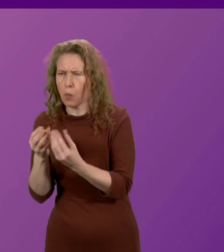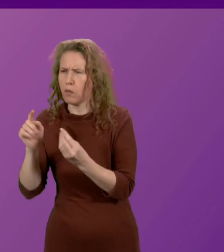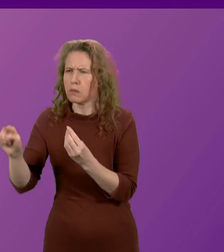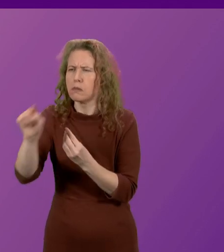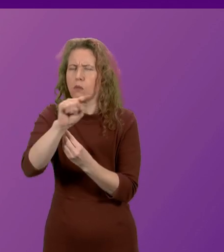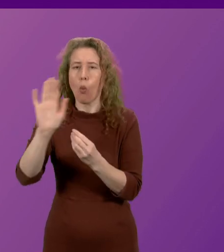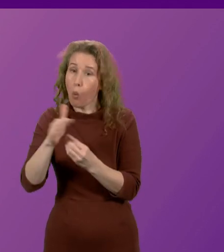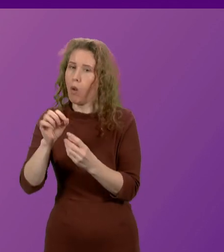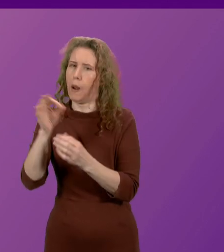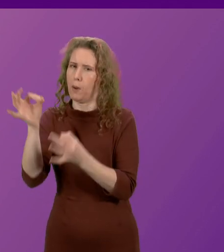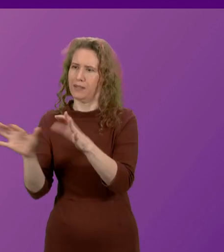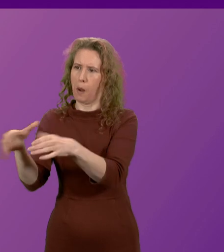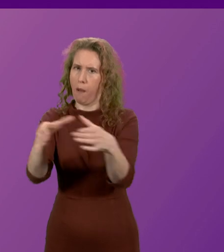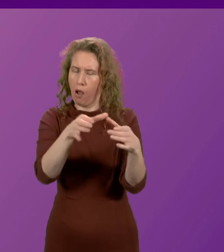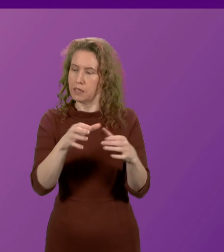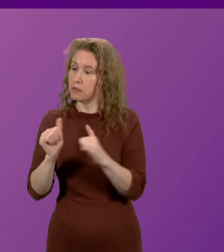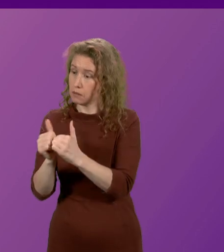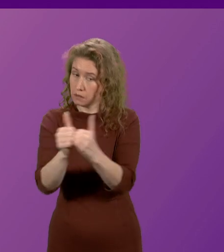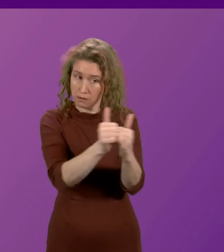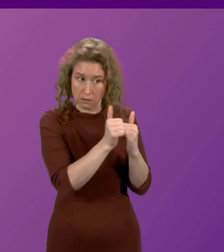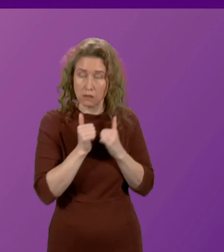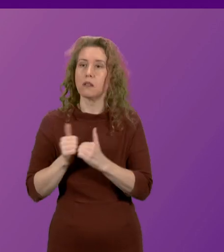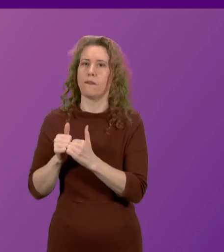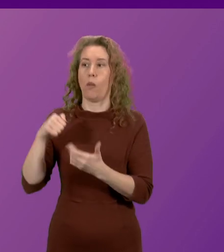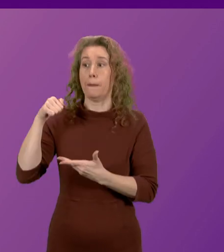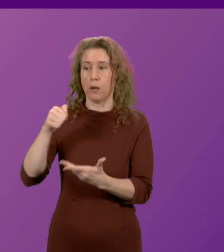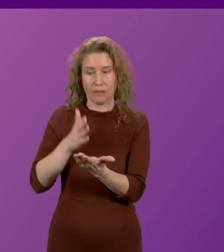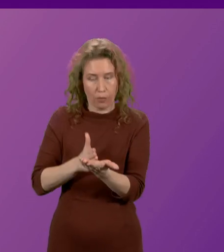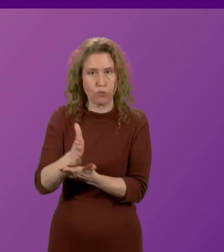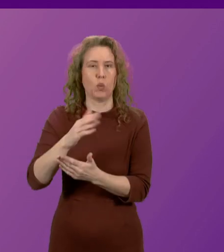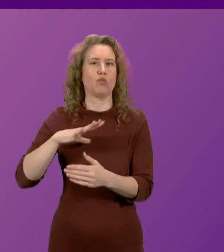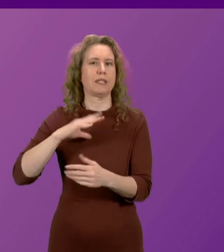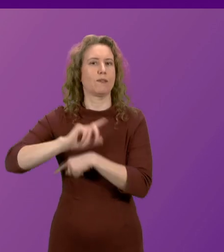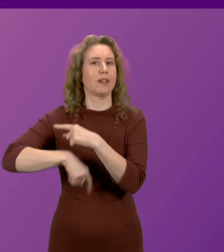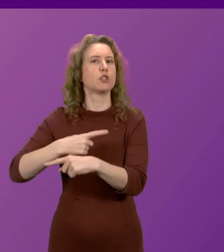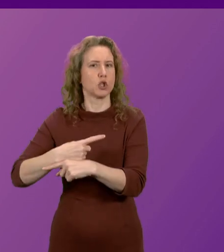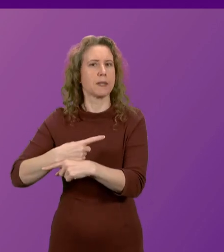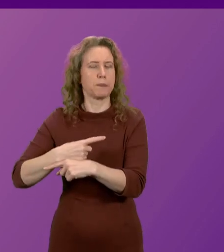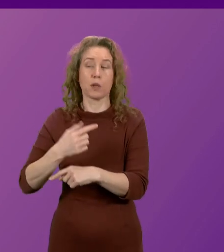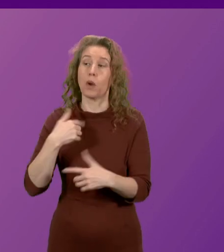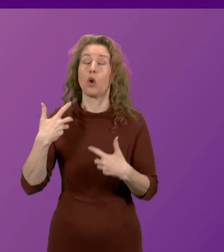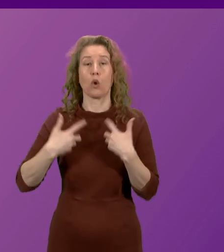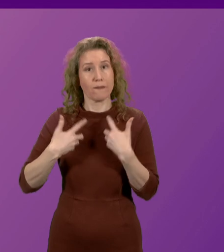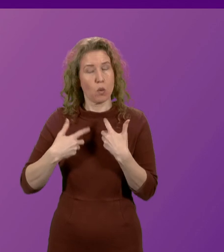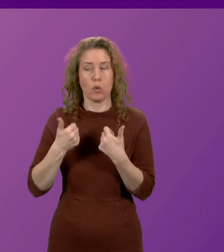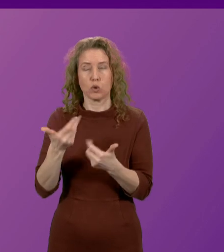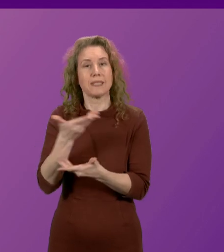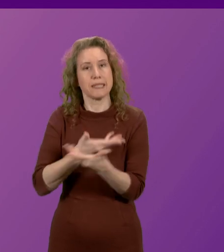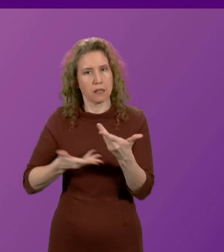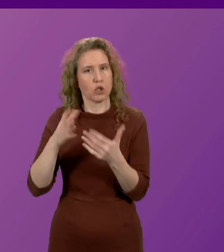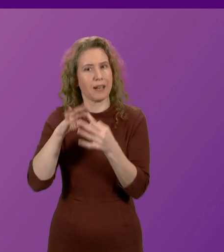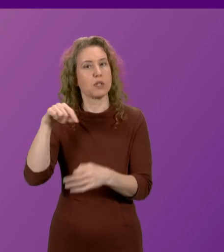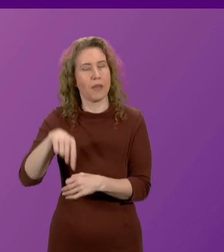with all political parties in Parliament to secure the passage of the Government's budget for next year. And we look forward to a discussion